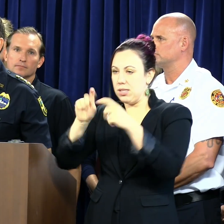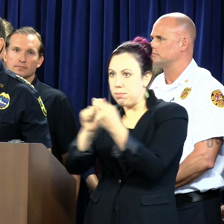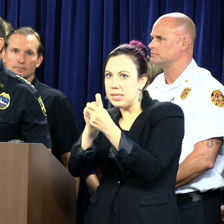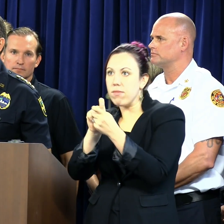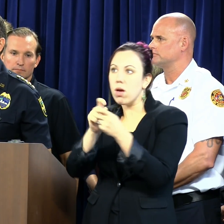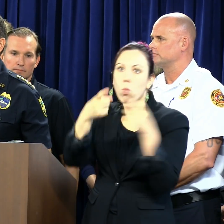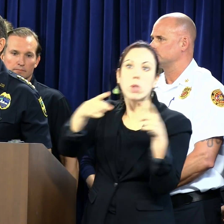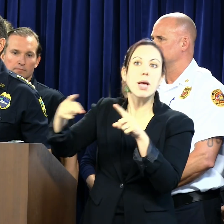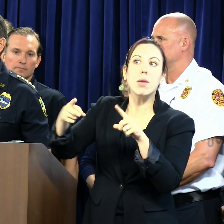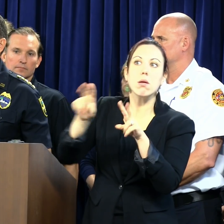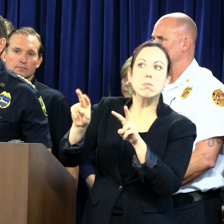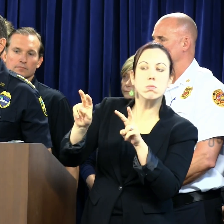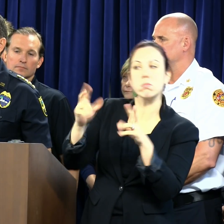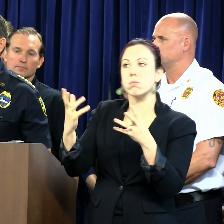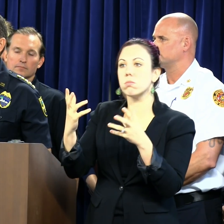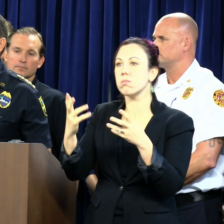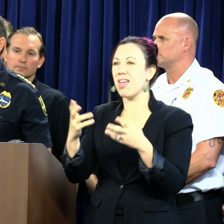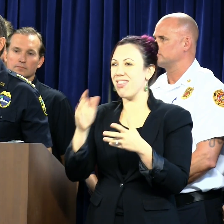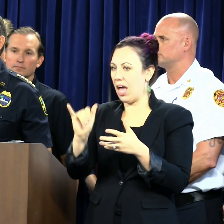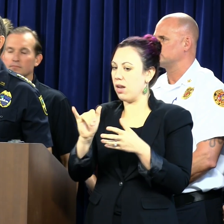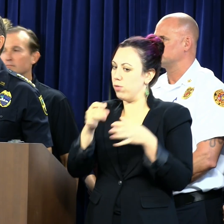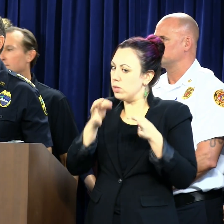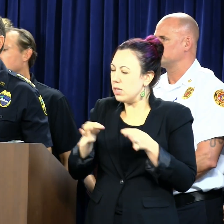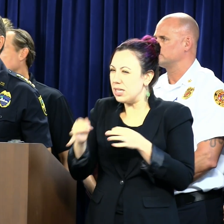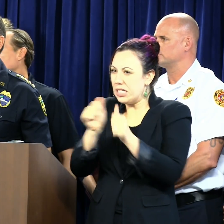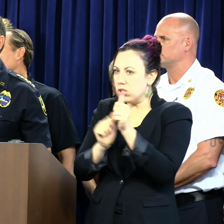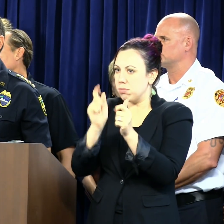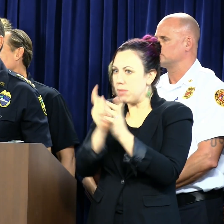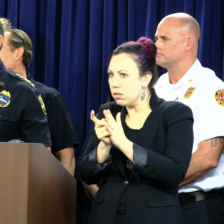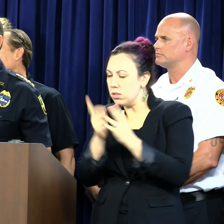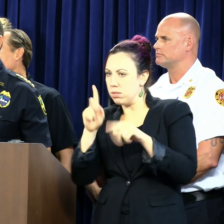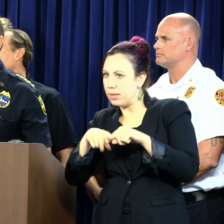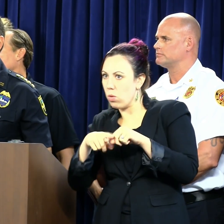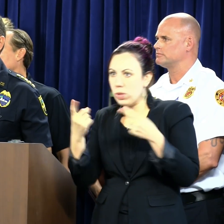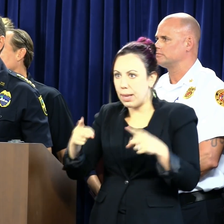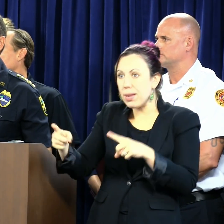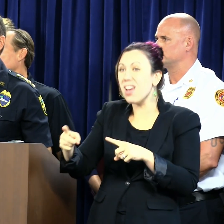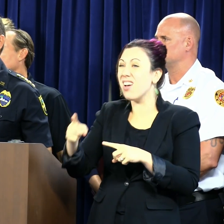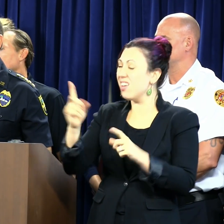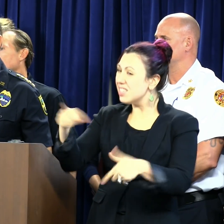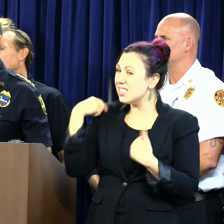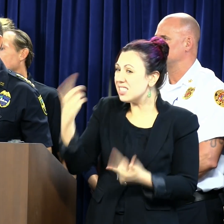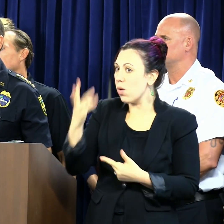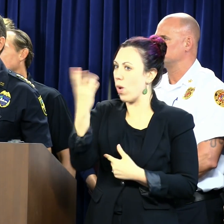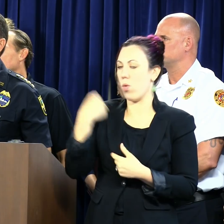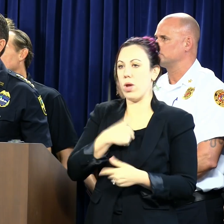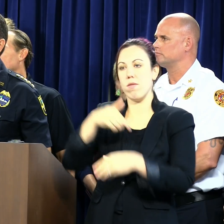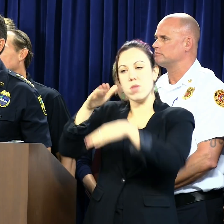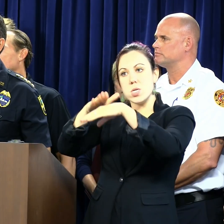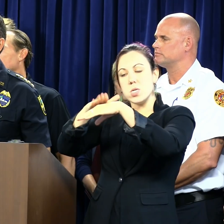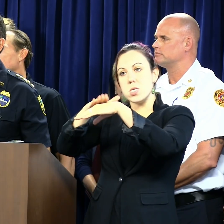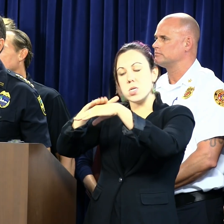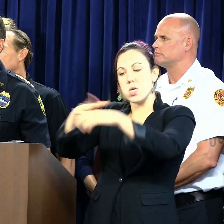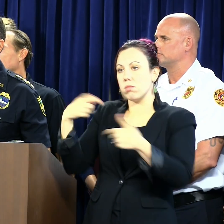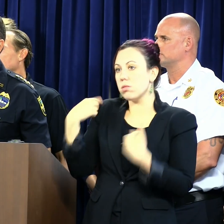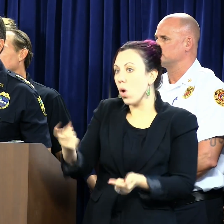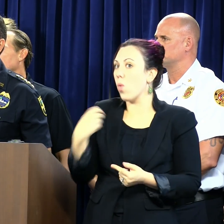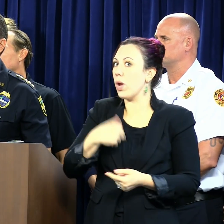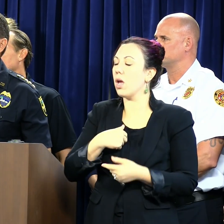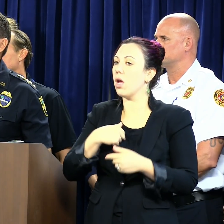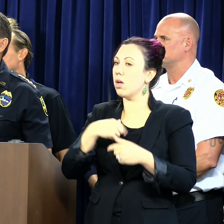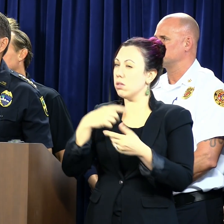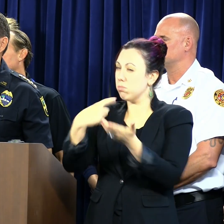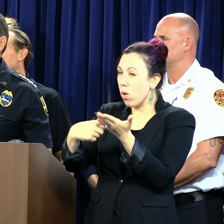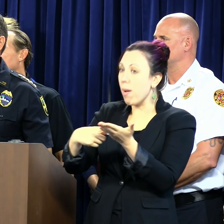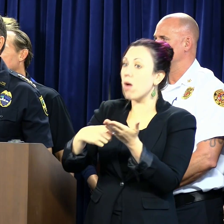decision that we're making here. And this is what we've been telling people since Wednesday, that this time would come. And when we talk about evacuating A